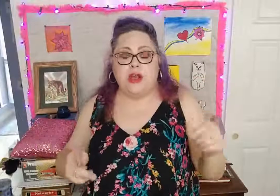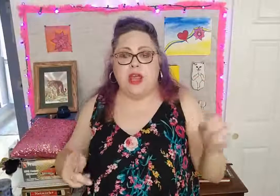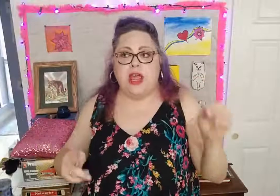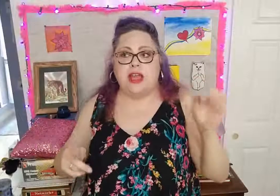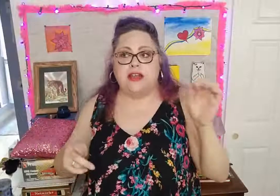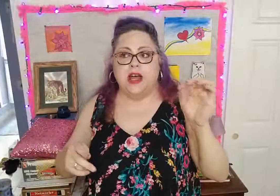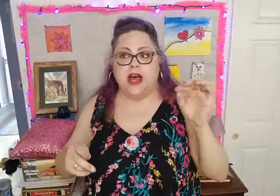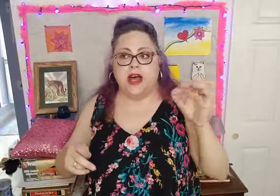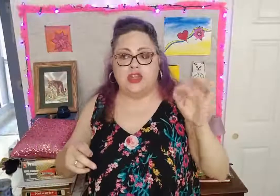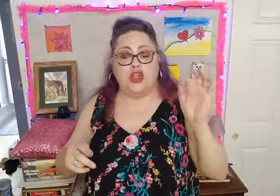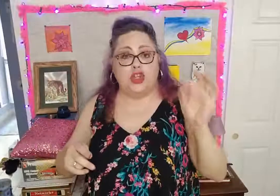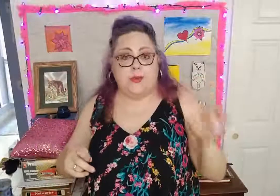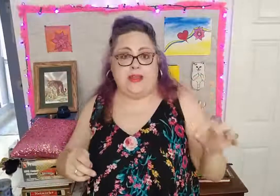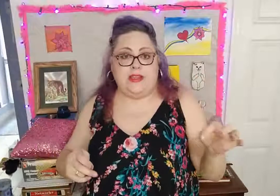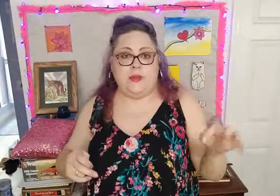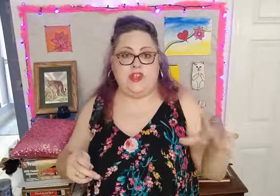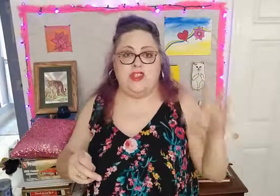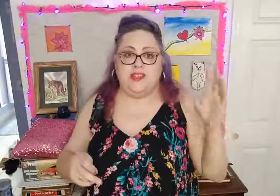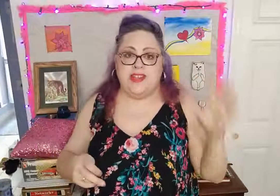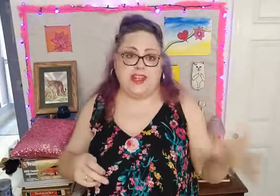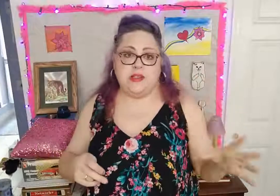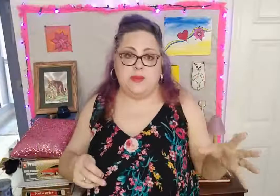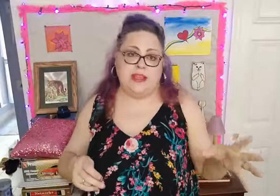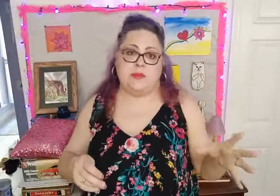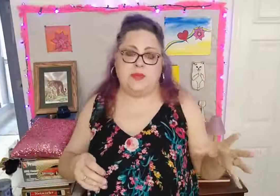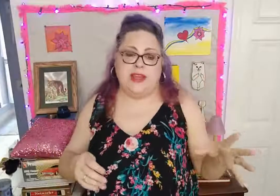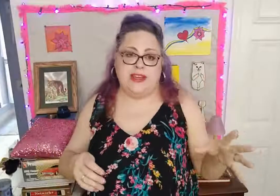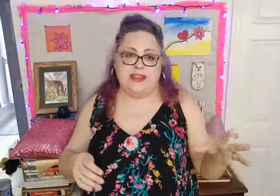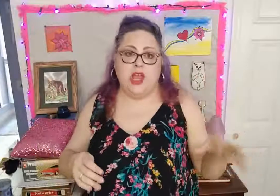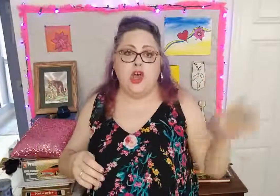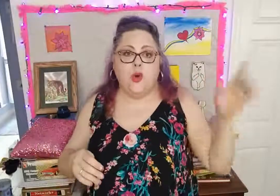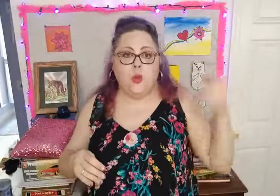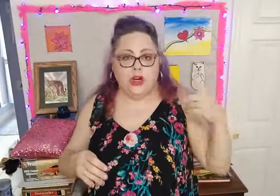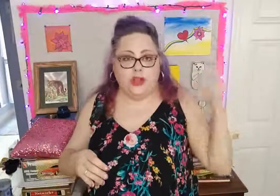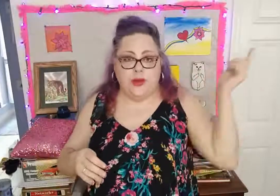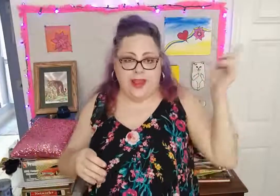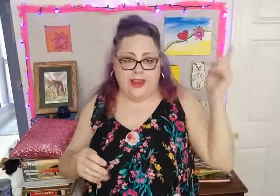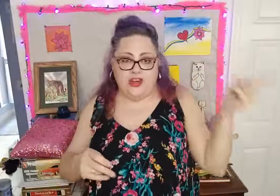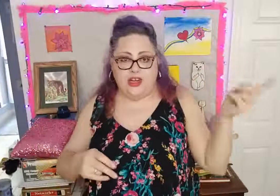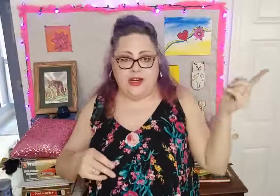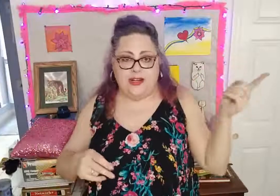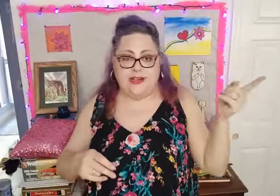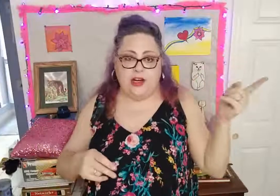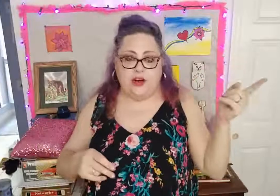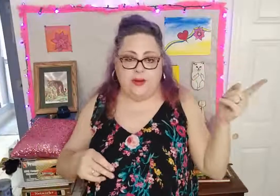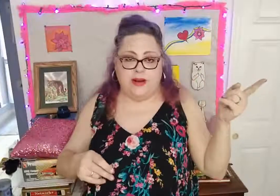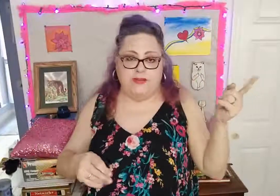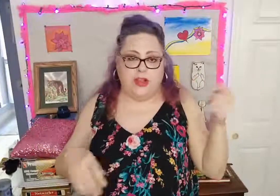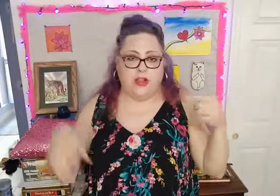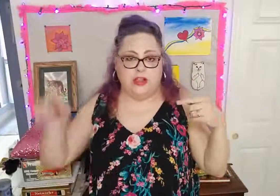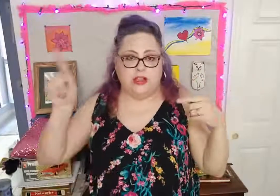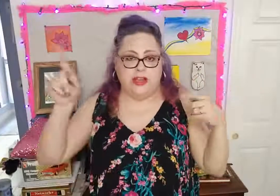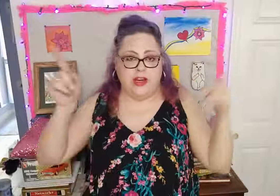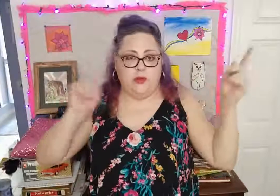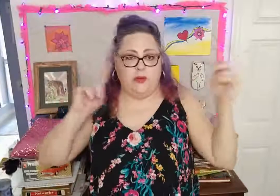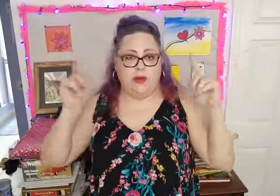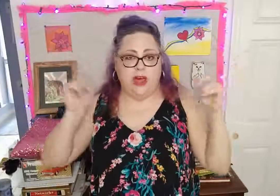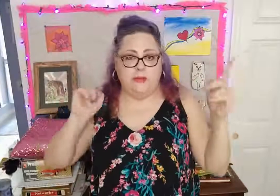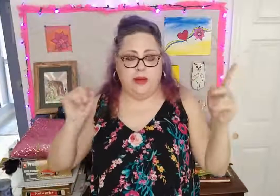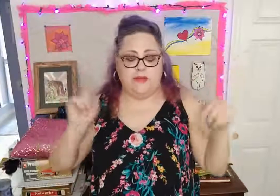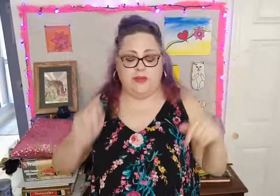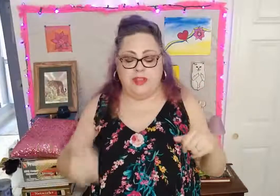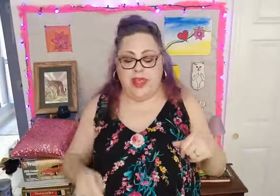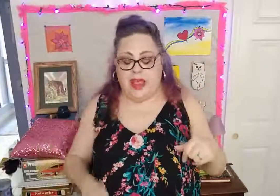Chewy's, which is a Tex-Mex place. One location is in Greenville. Link will pop up for that.